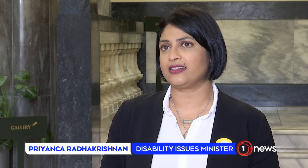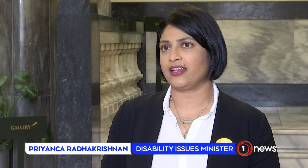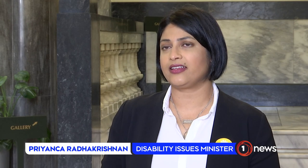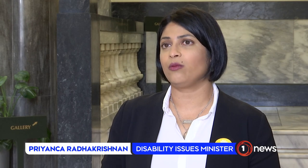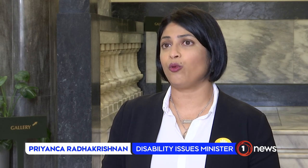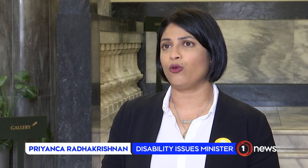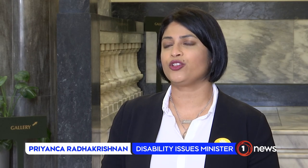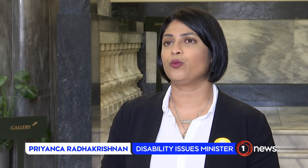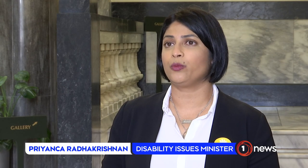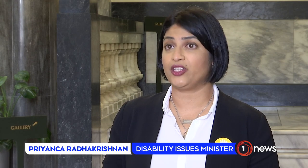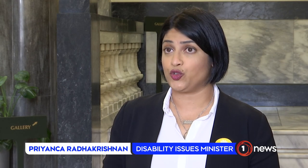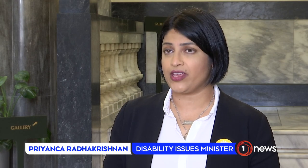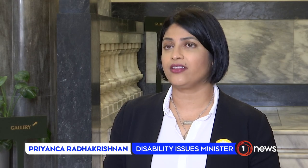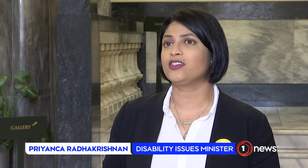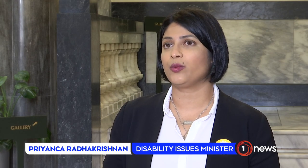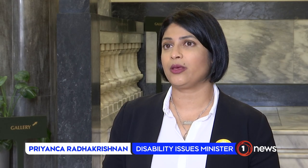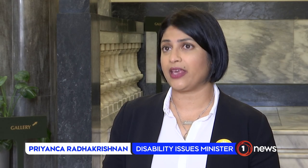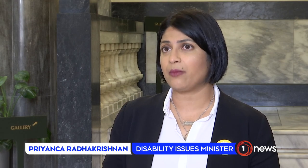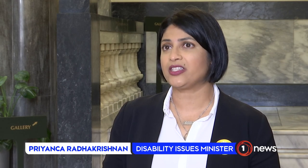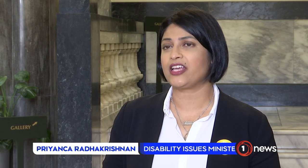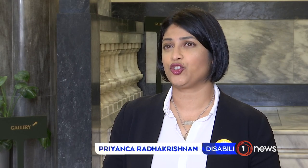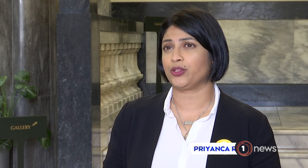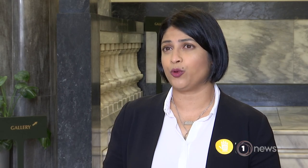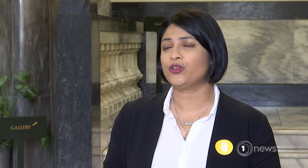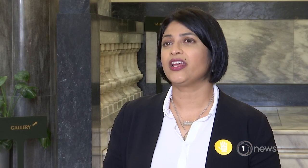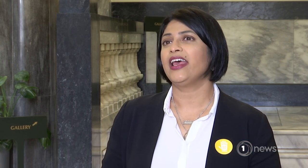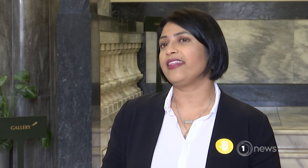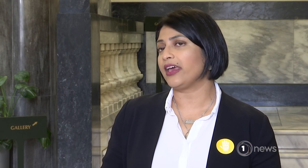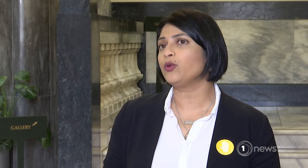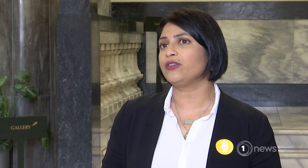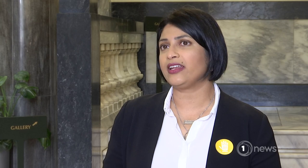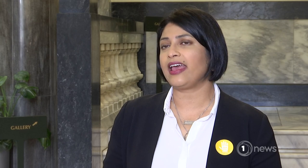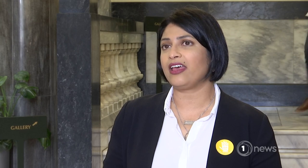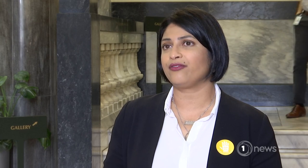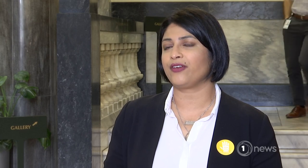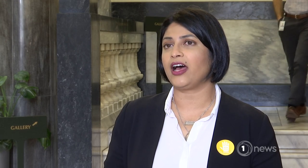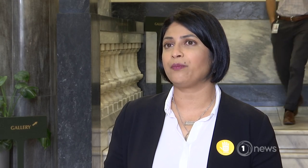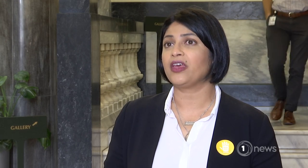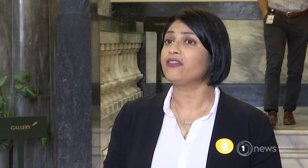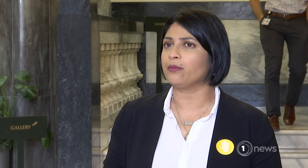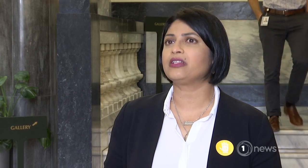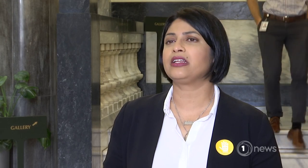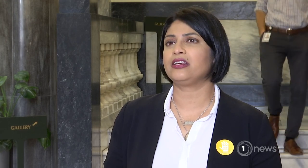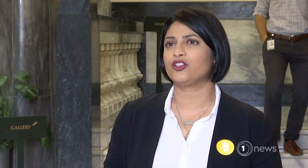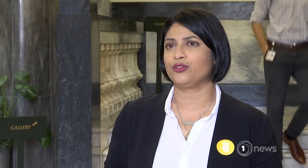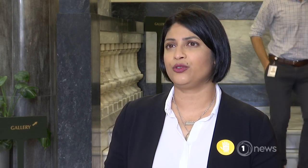NZSL board will be strengthened when they become a statutory board. And they will then have the ability to